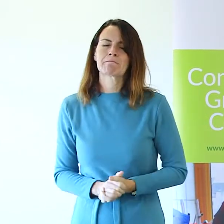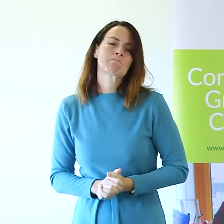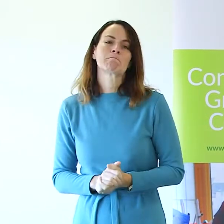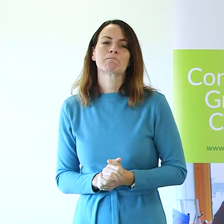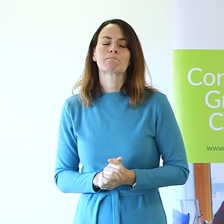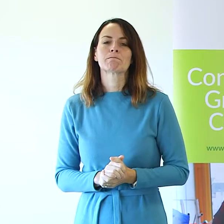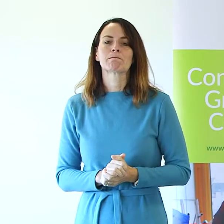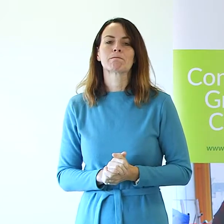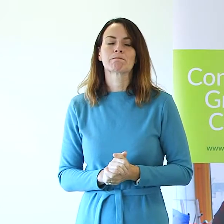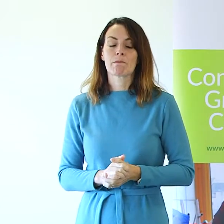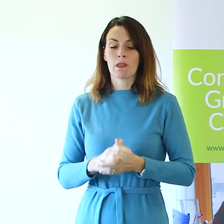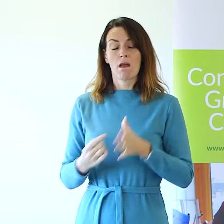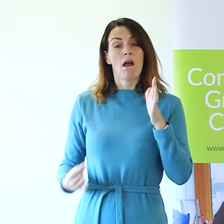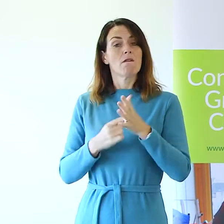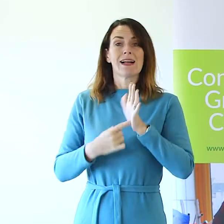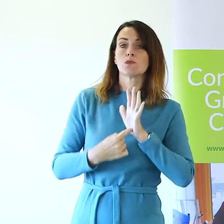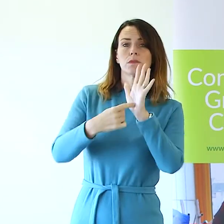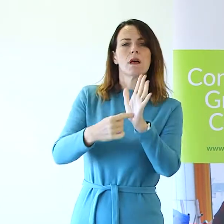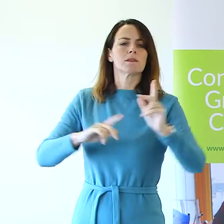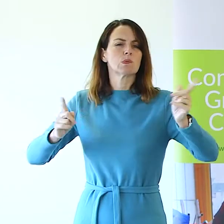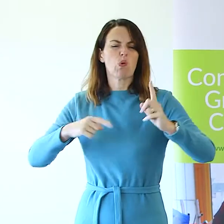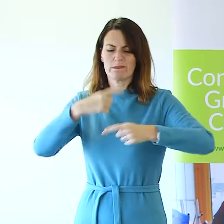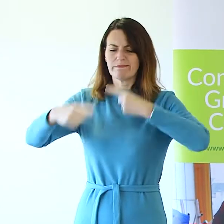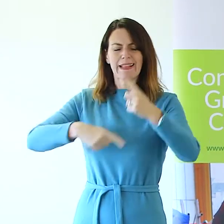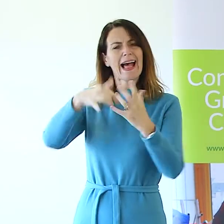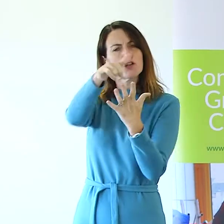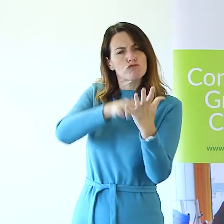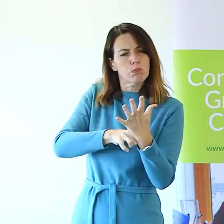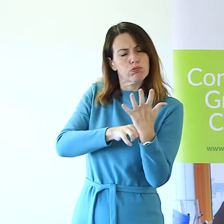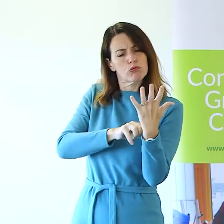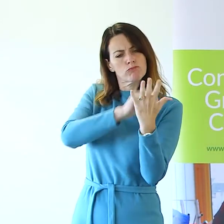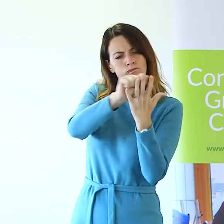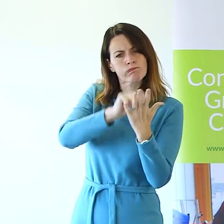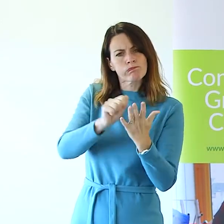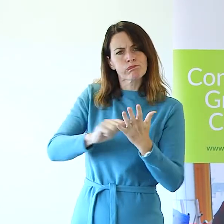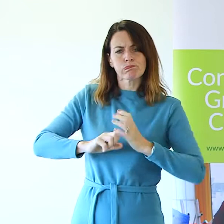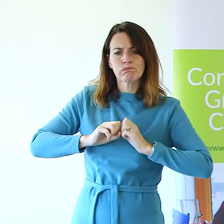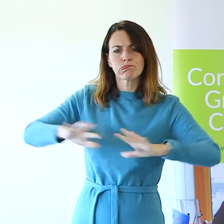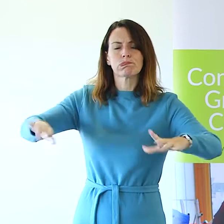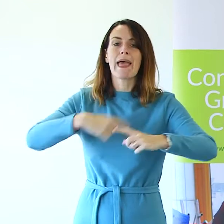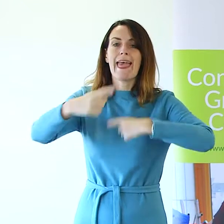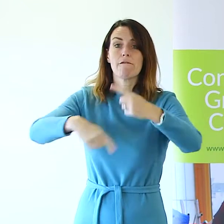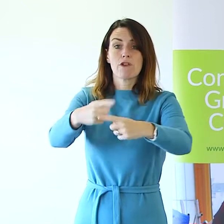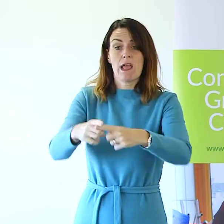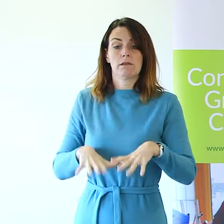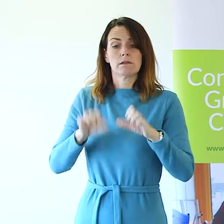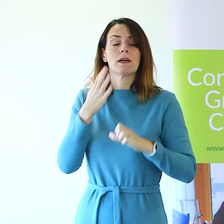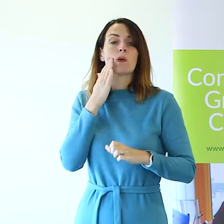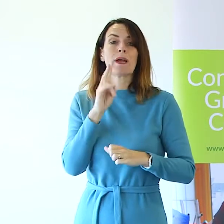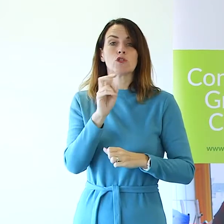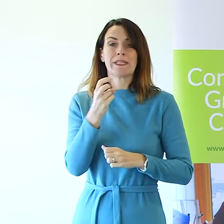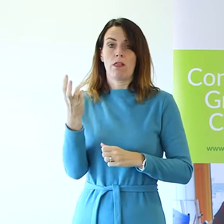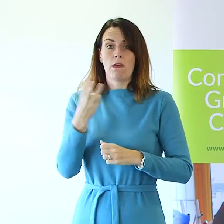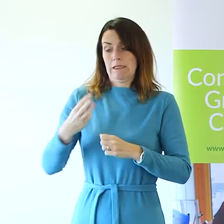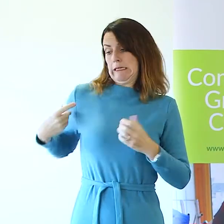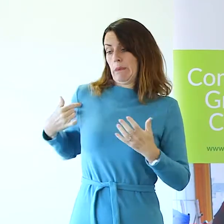Vital Signs is our annual report which we produce each year and have done so since 2013.